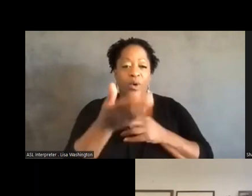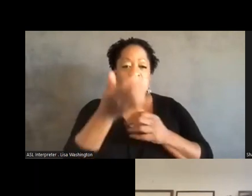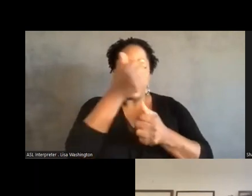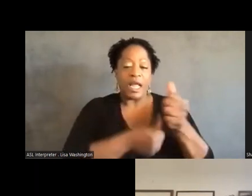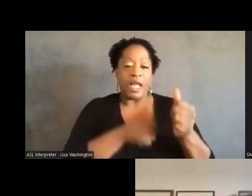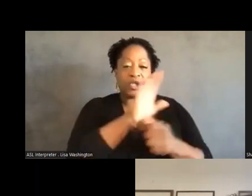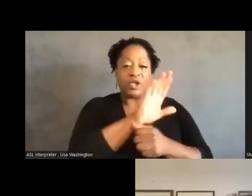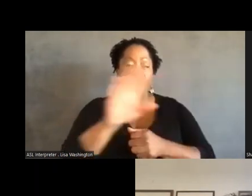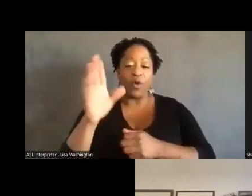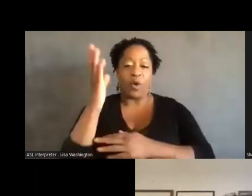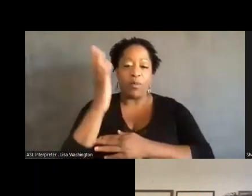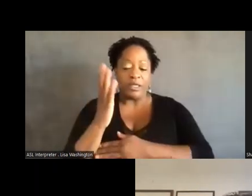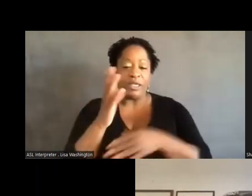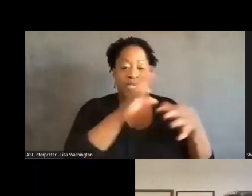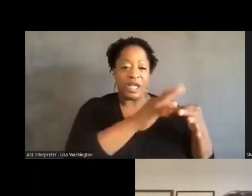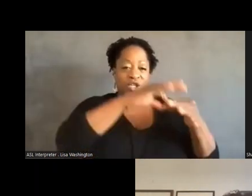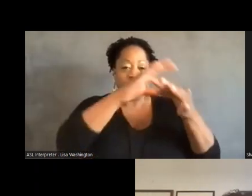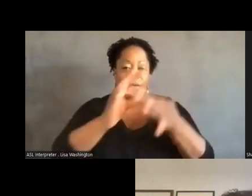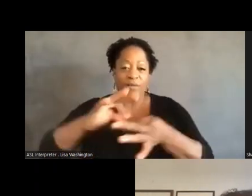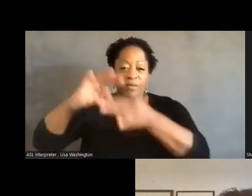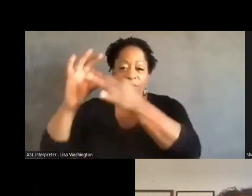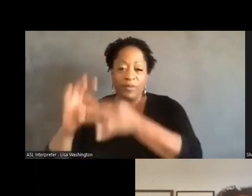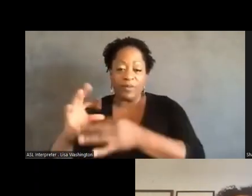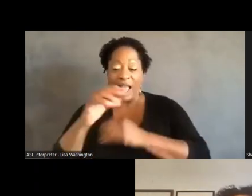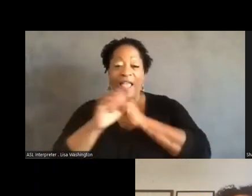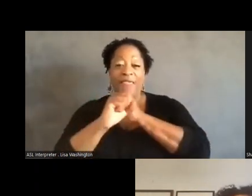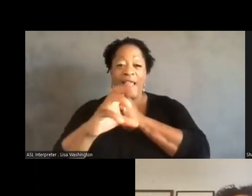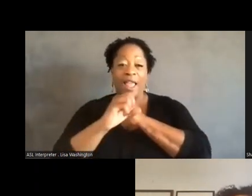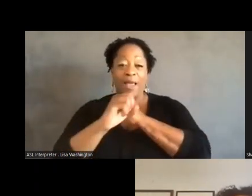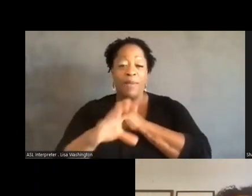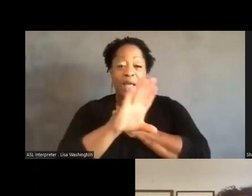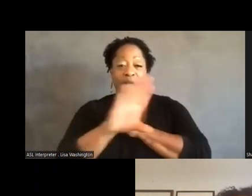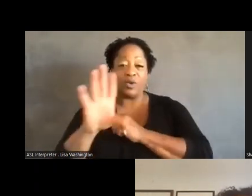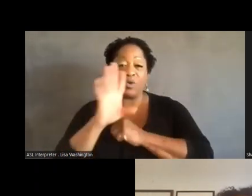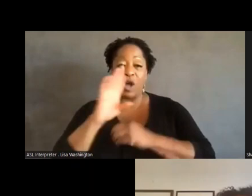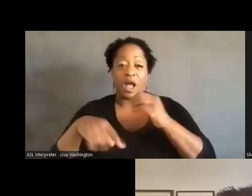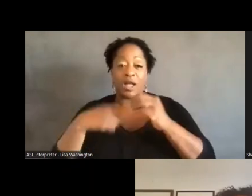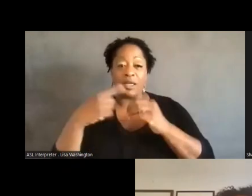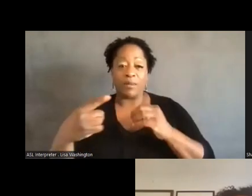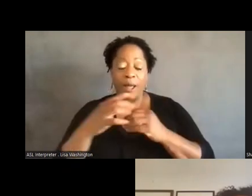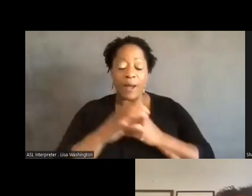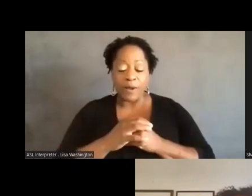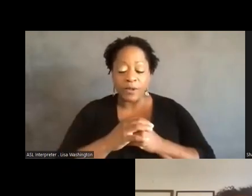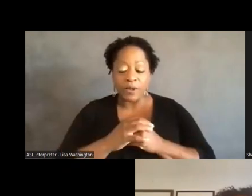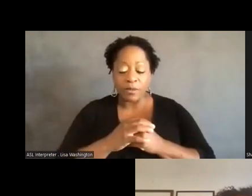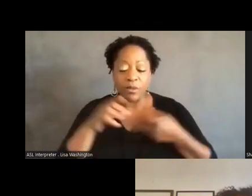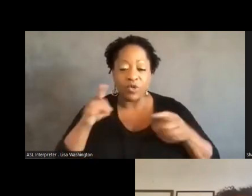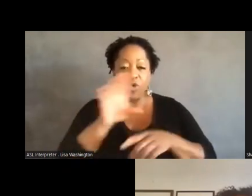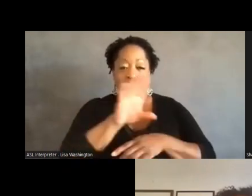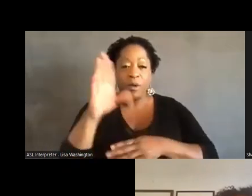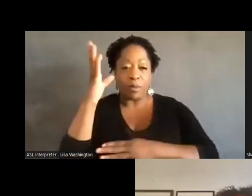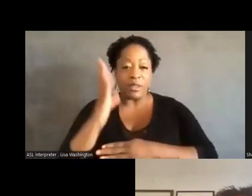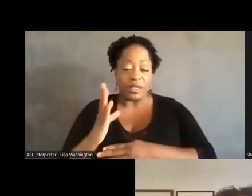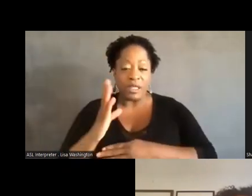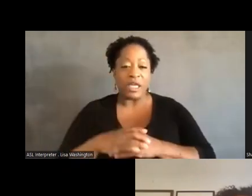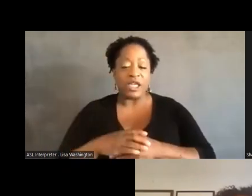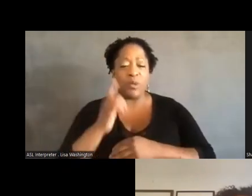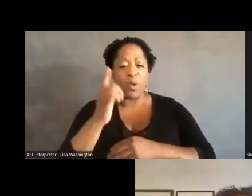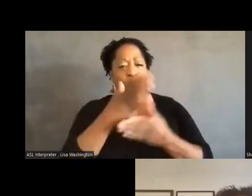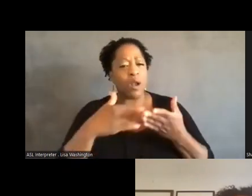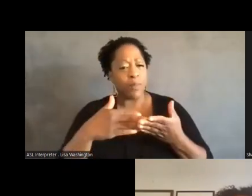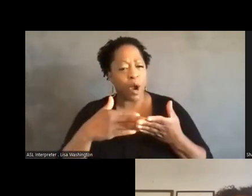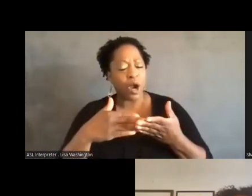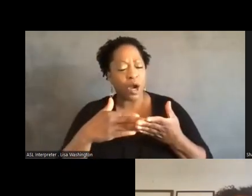presentations and across the campaigns that you spoke to. Um, but one aspect